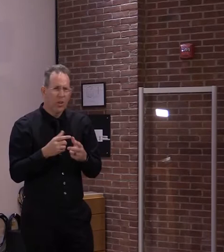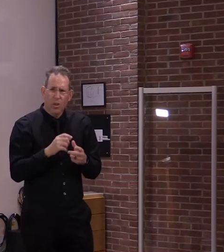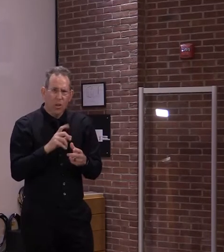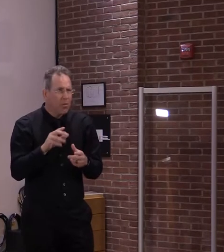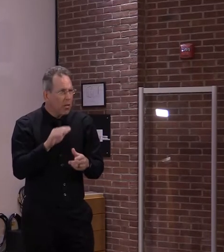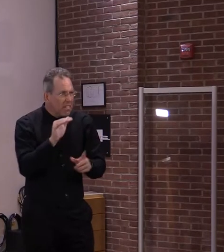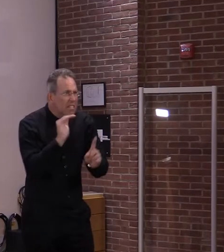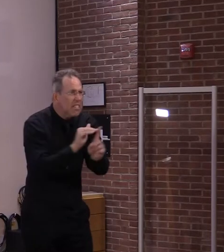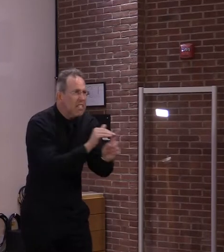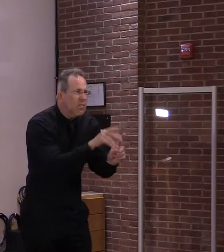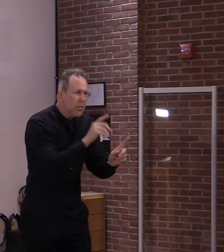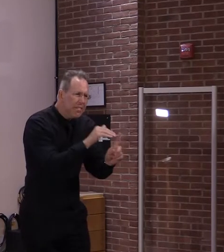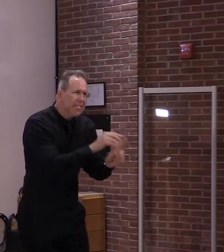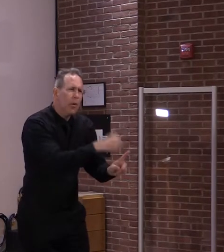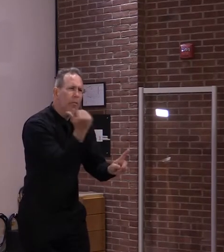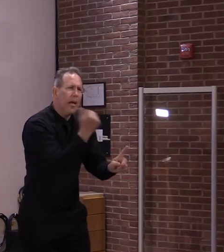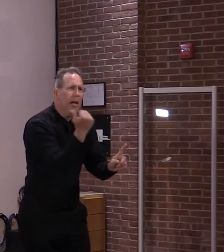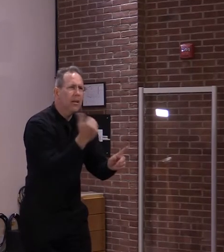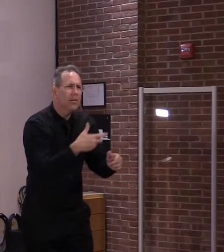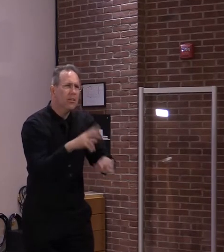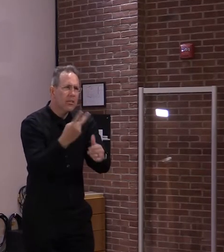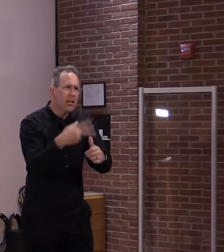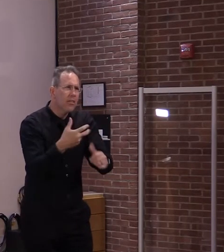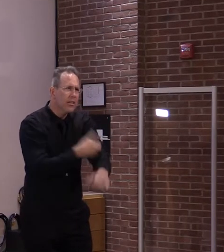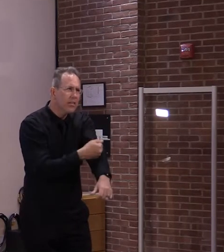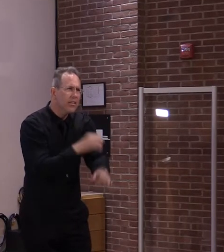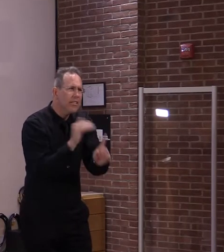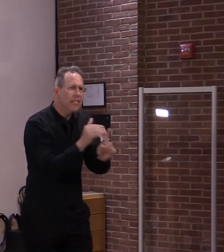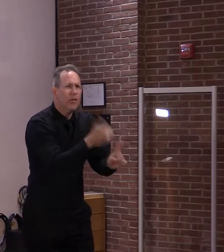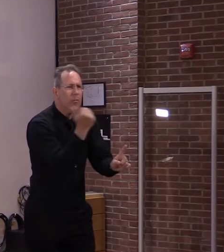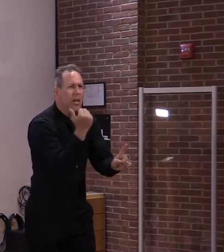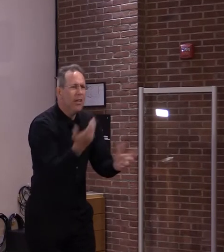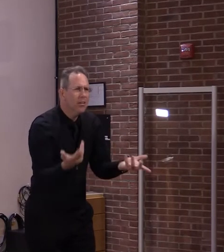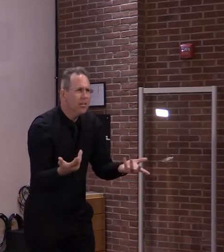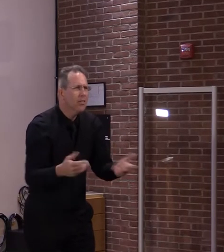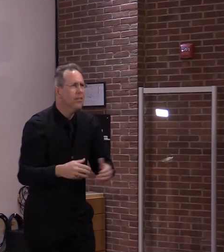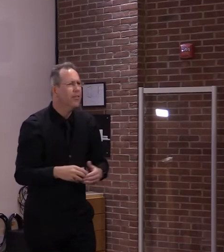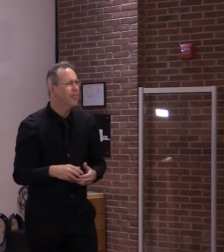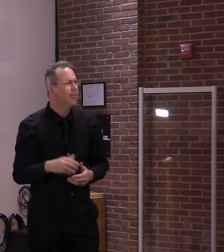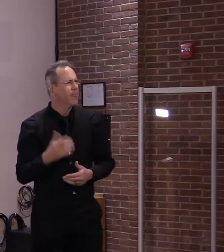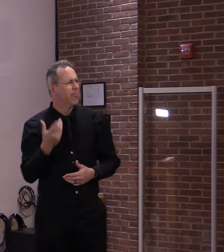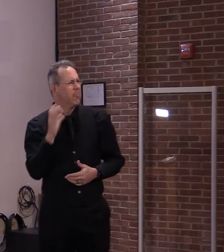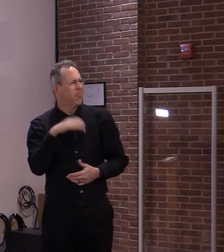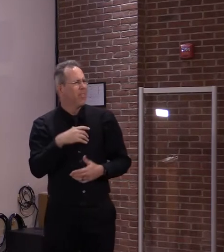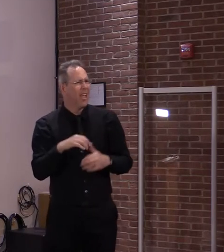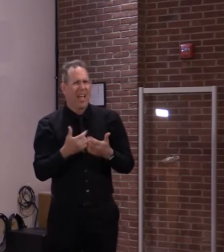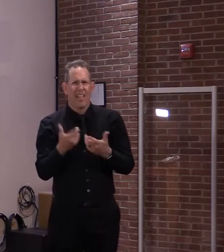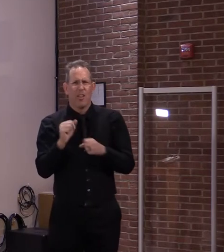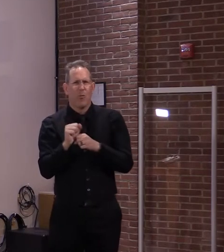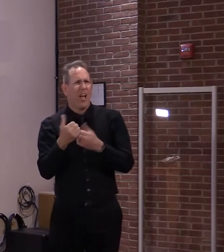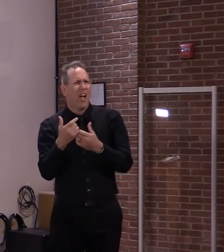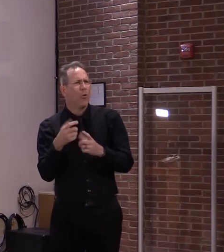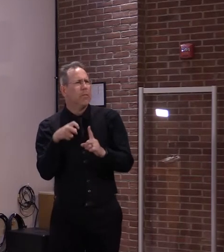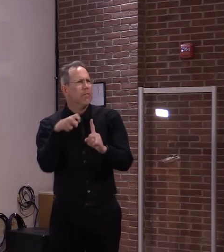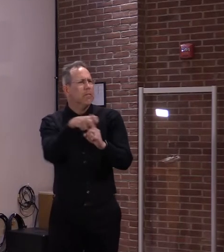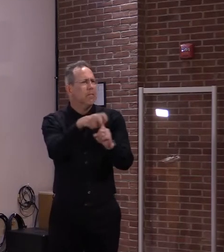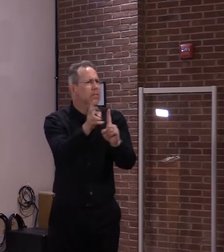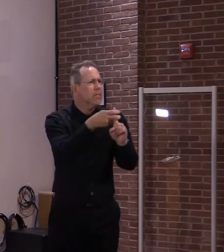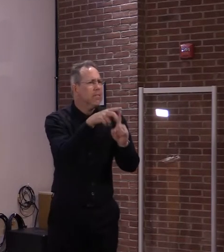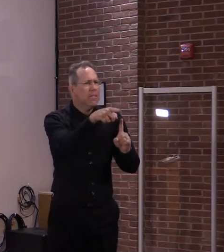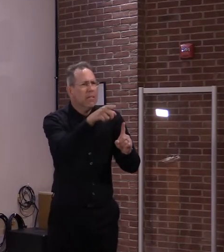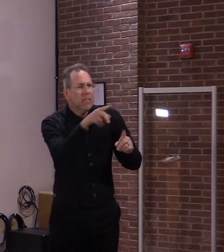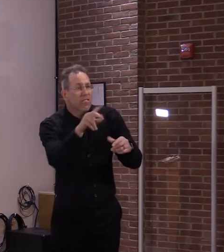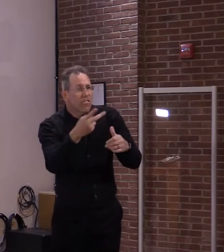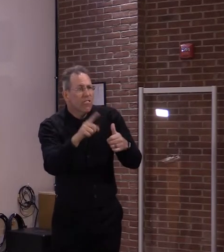like? And, you know, why do you think this is happening, I guess? Does the Department of Health have any idea why someone, you know, would go